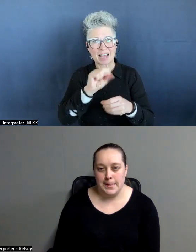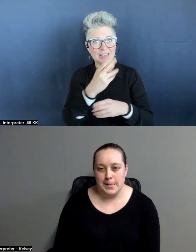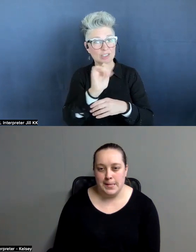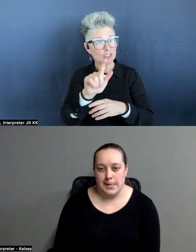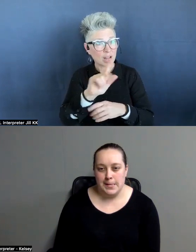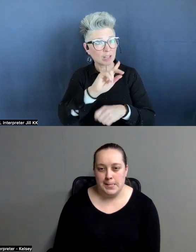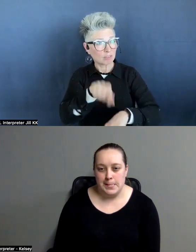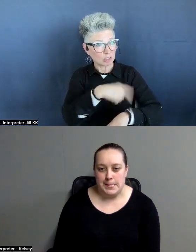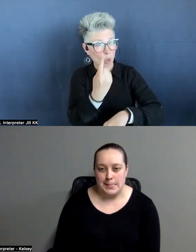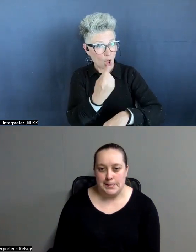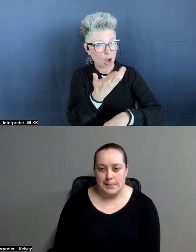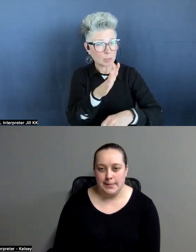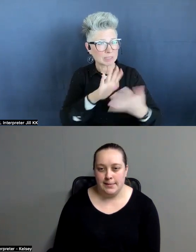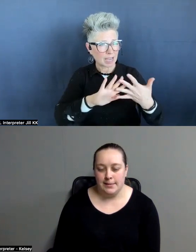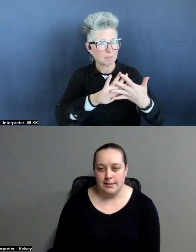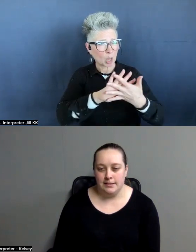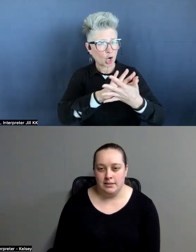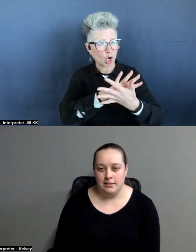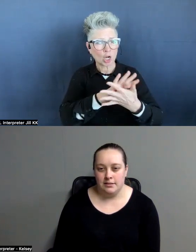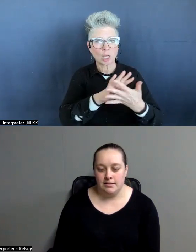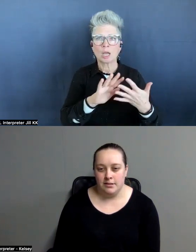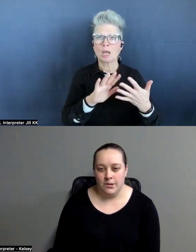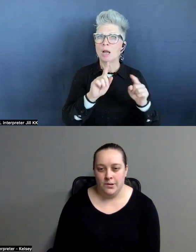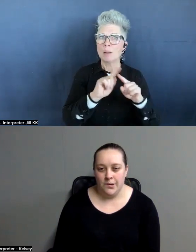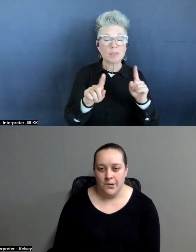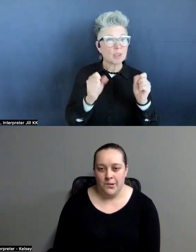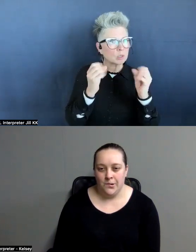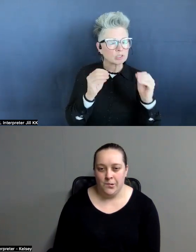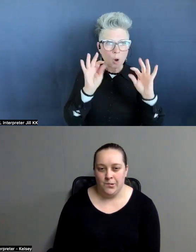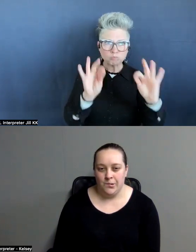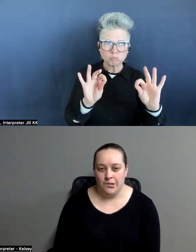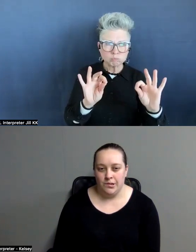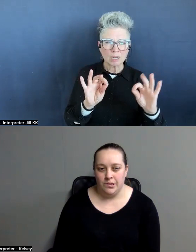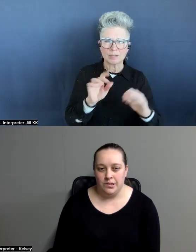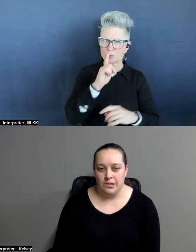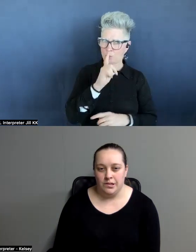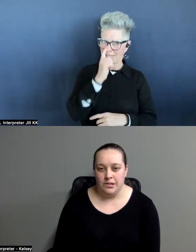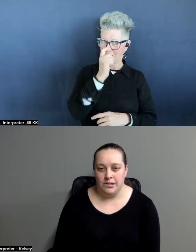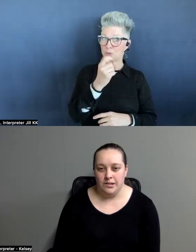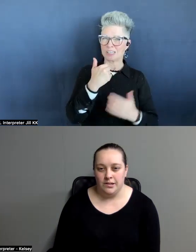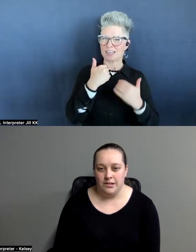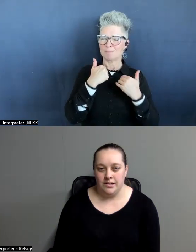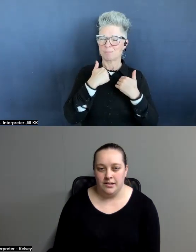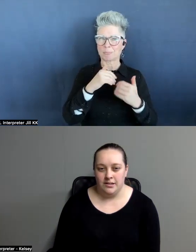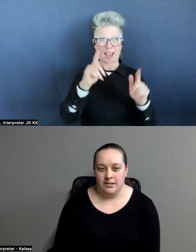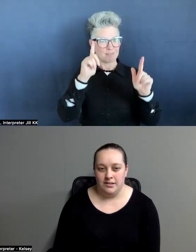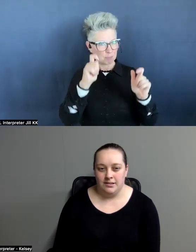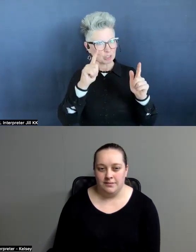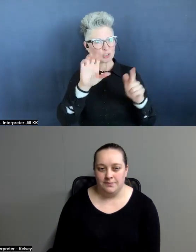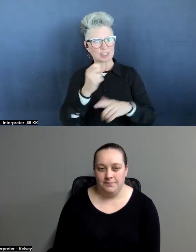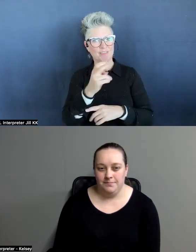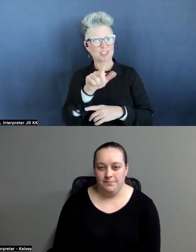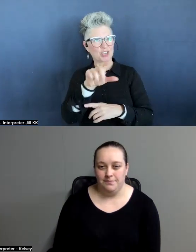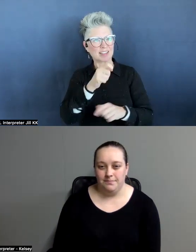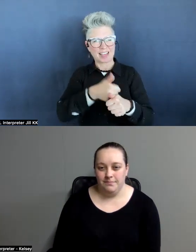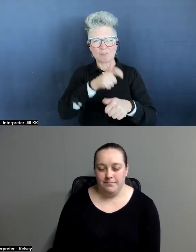kind of blurred a bit. But really, they were so well intact. So it was really interesting. And I've got pictures of those shells. And every time I run across them